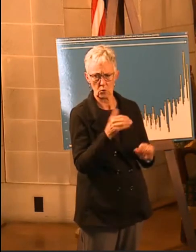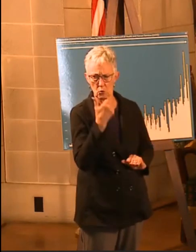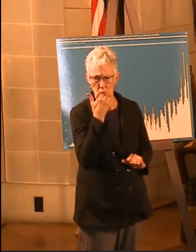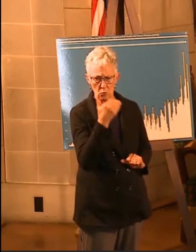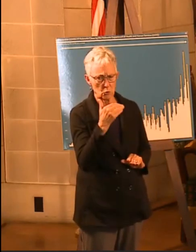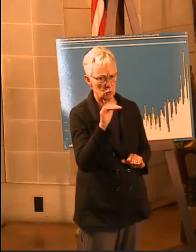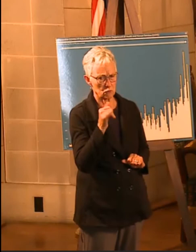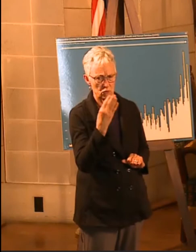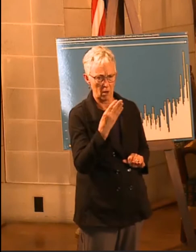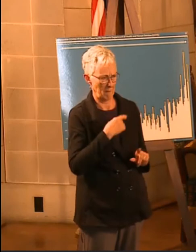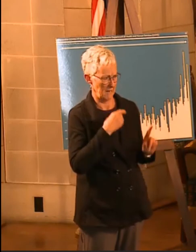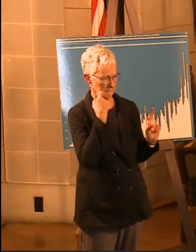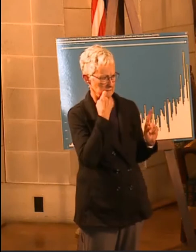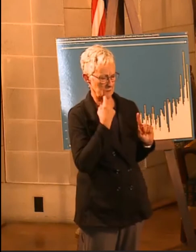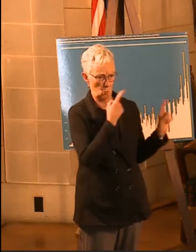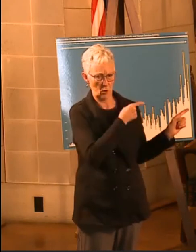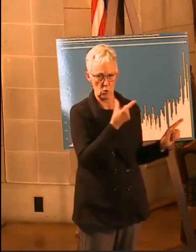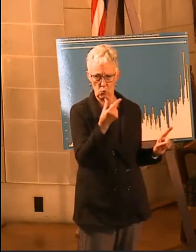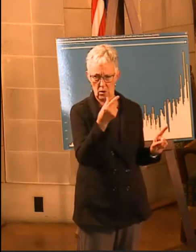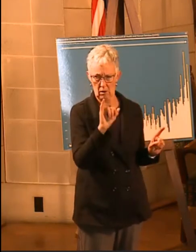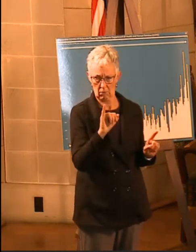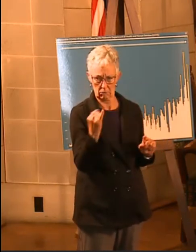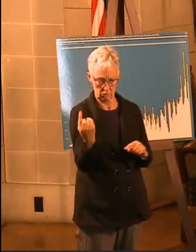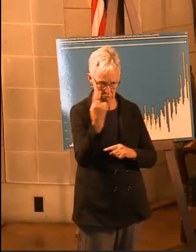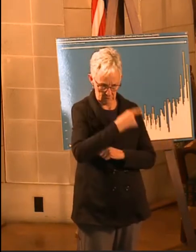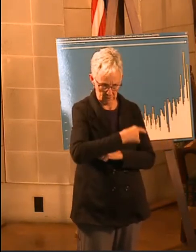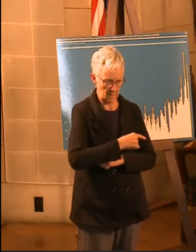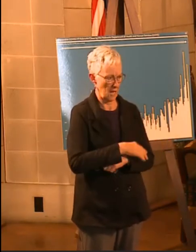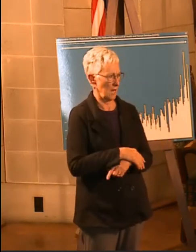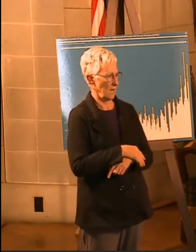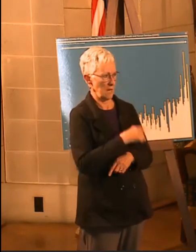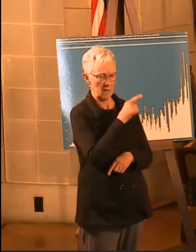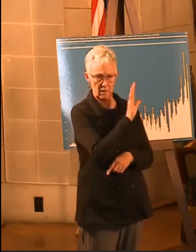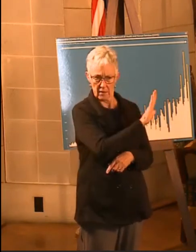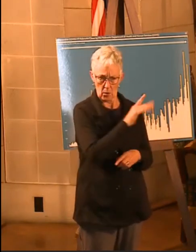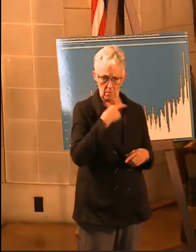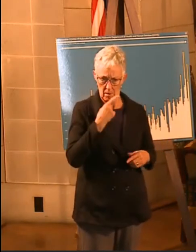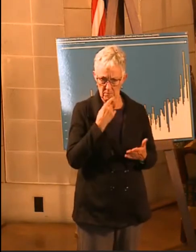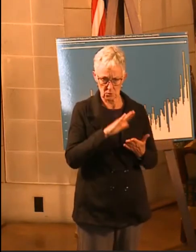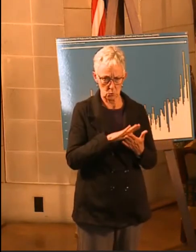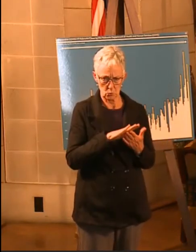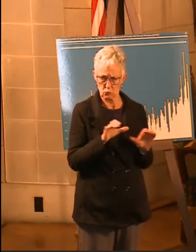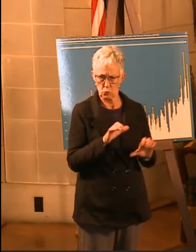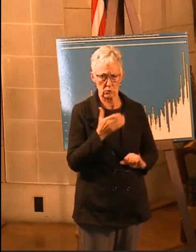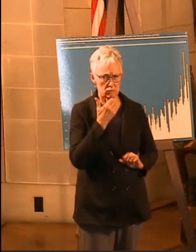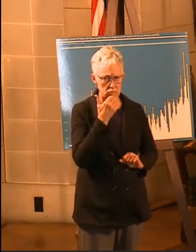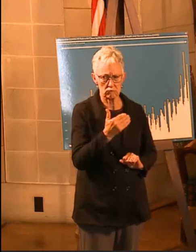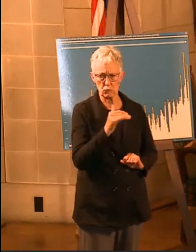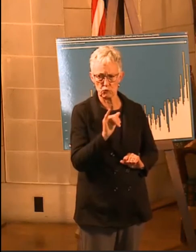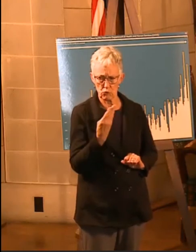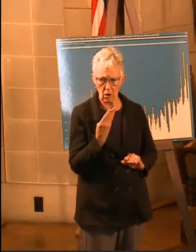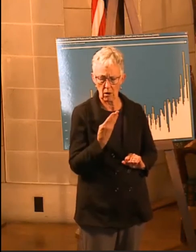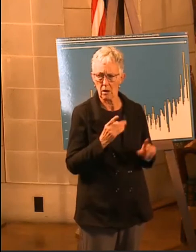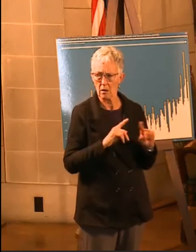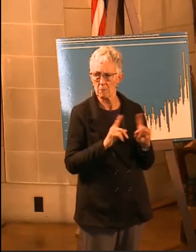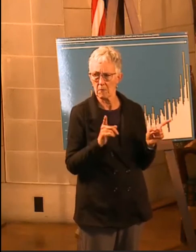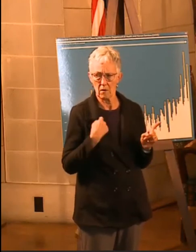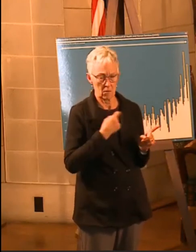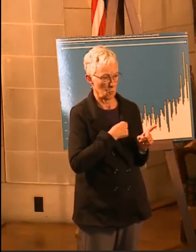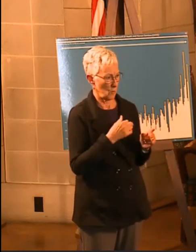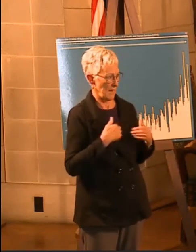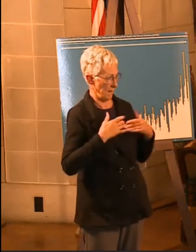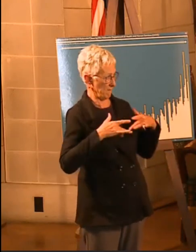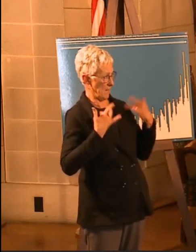earlier today. I know Dr. Grover's done a fantastic job in Grand Island with the public schools there. But when we're doing activities